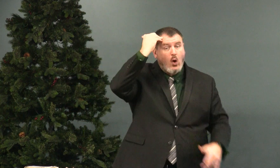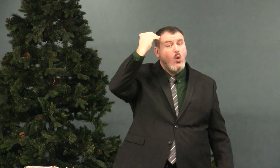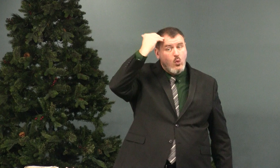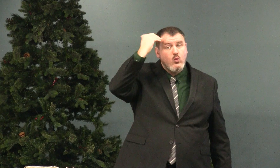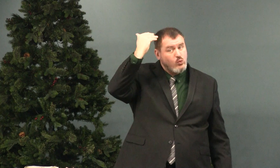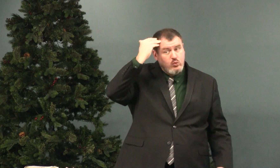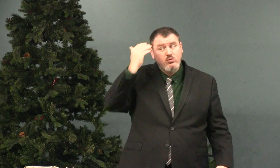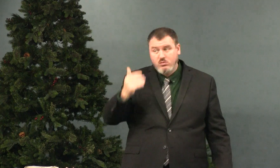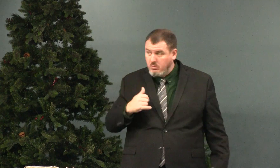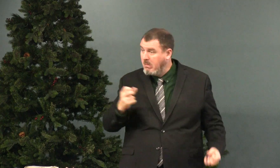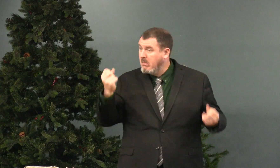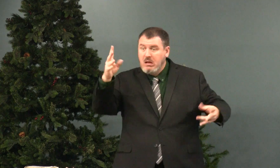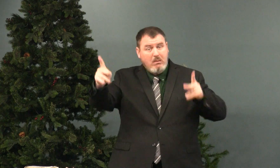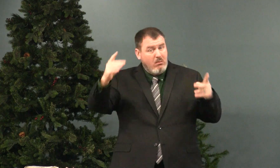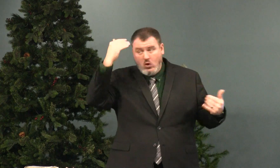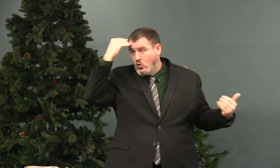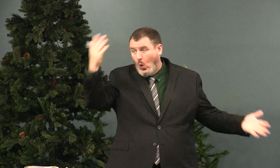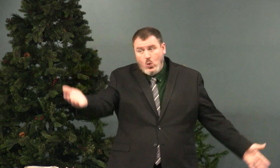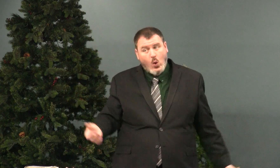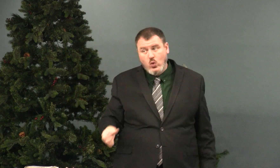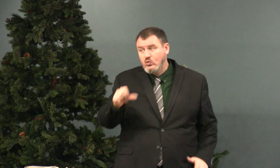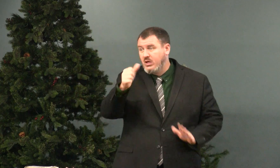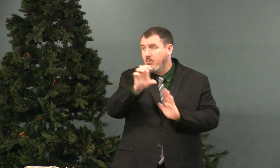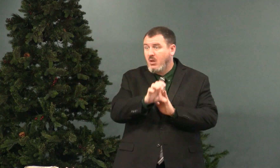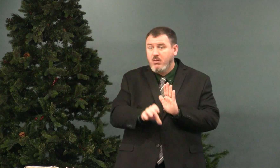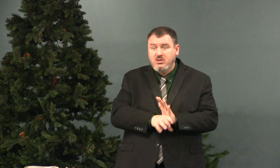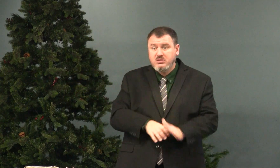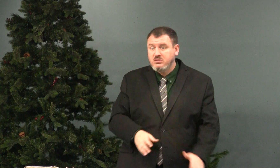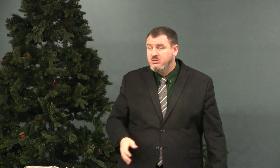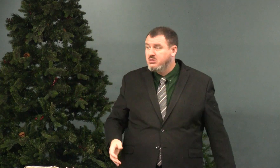I encourage you to know those. Many people don't know the Ten Commandments.